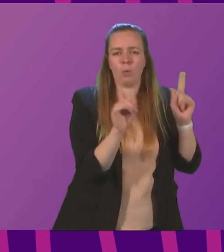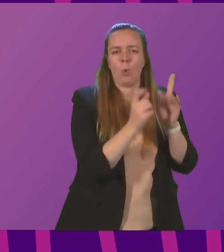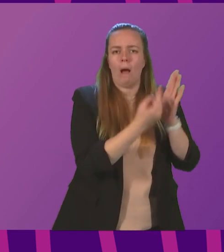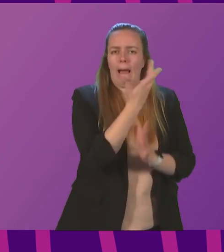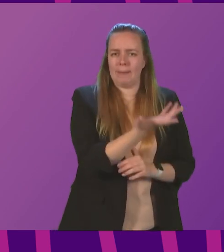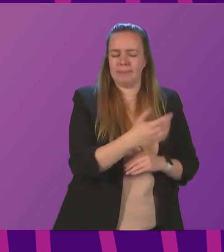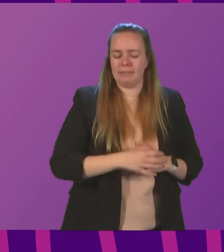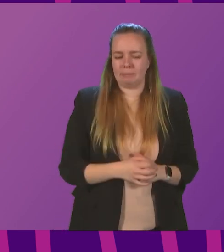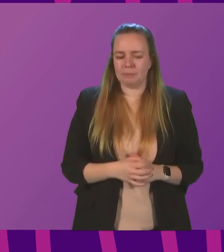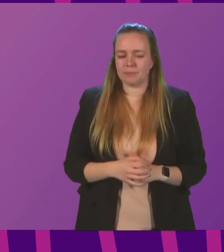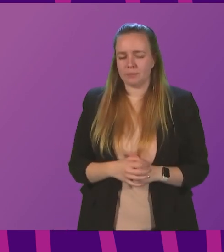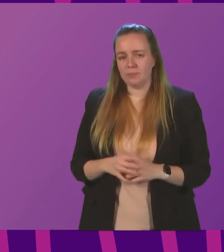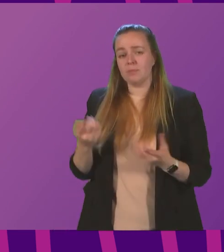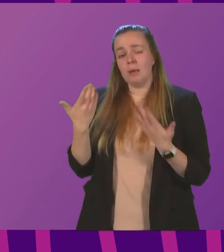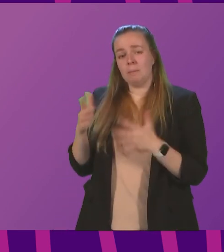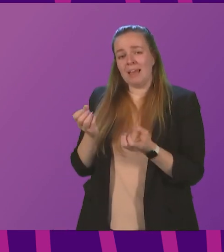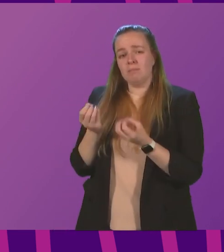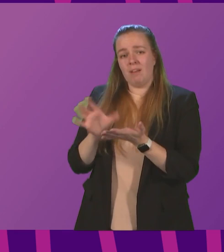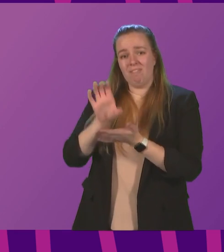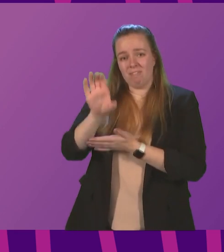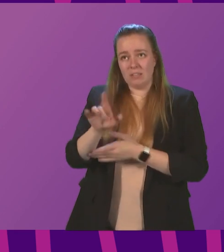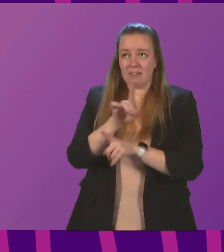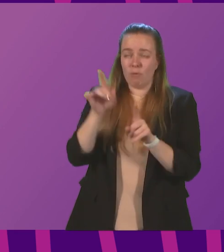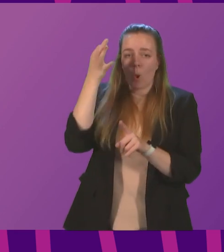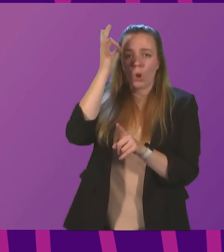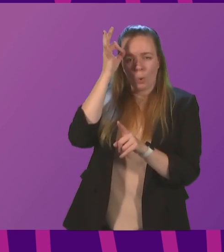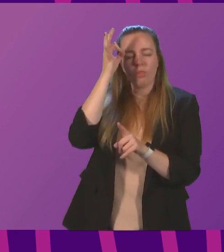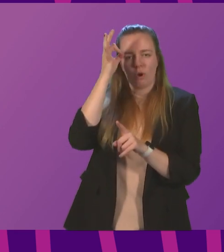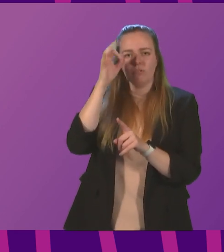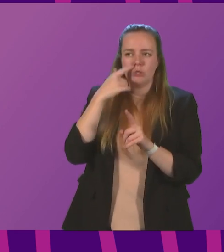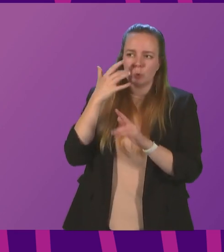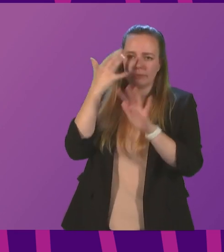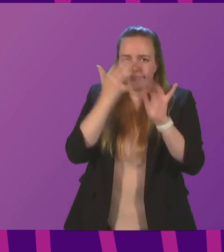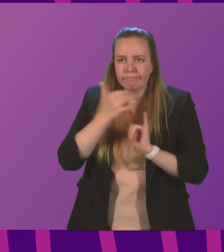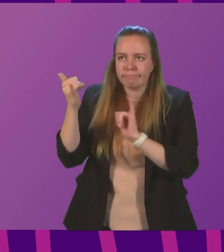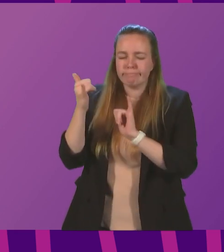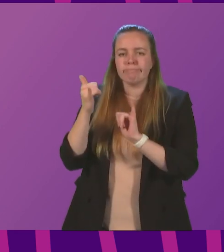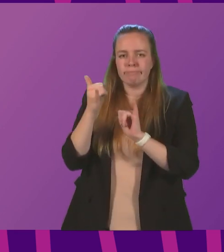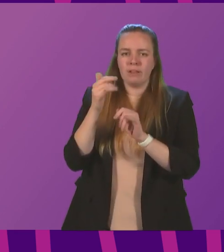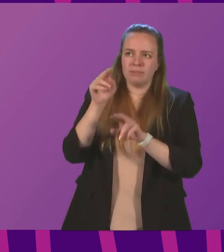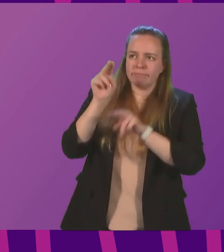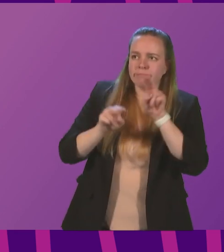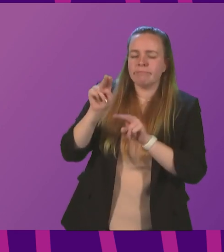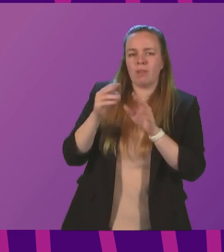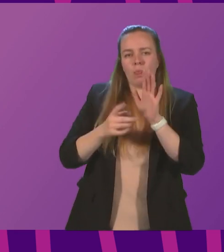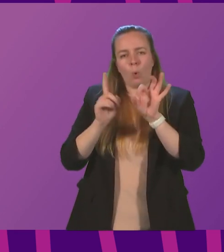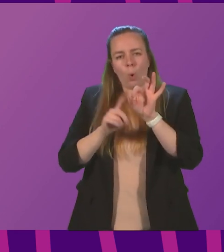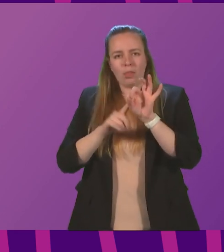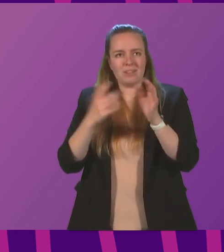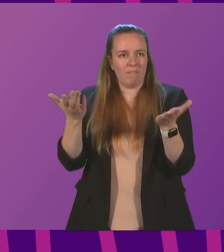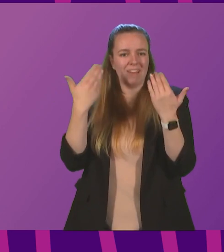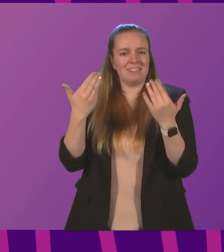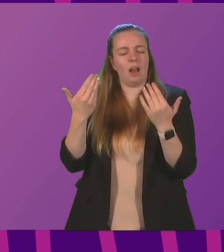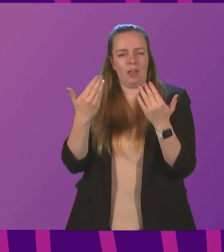The First Minister? Of course, we have provided funding for local authorities to inspect and assess the quality of ventilation and then to take